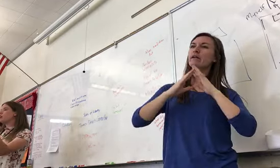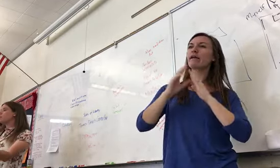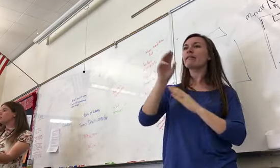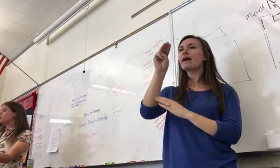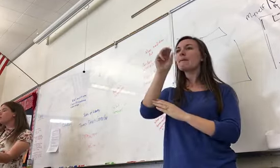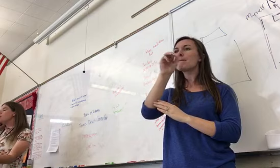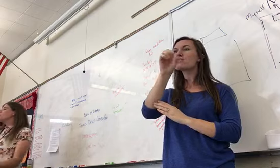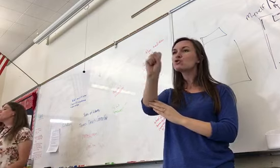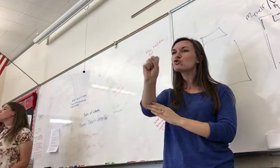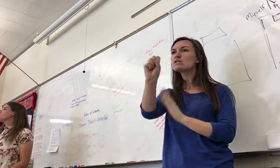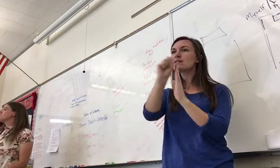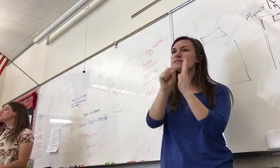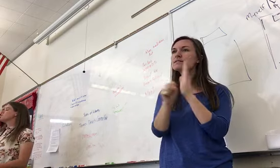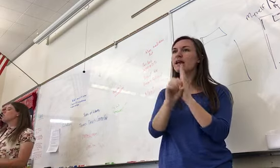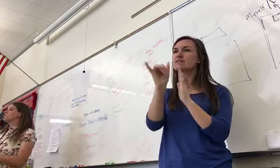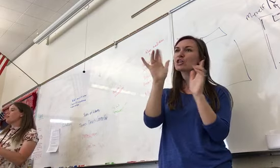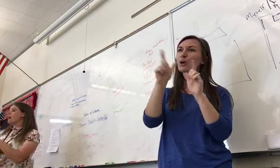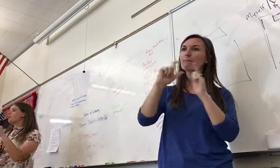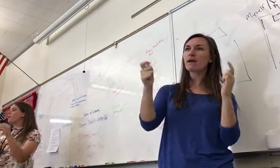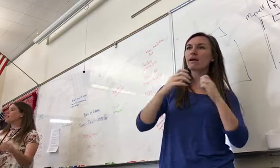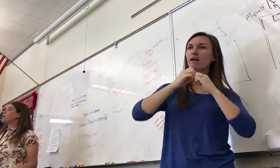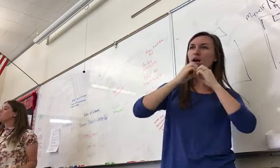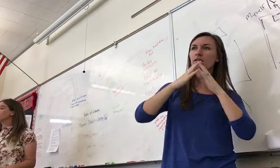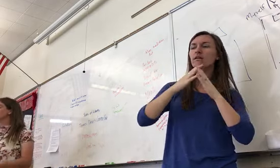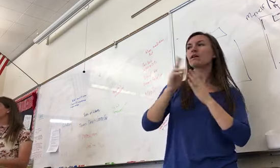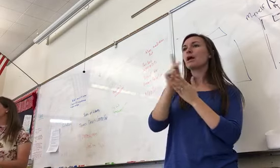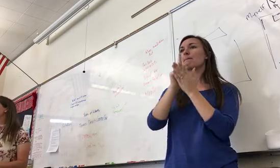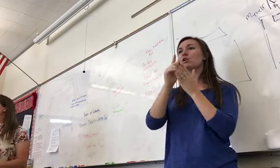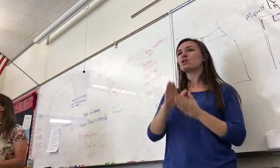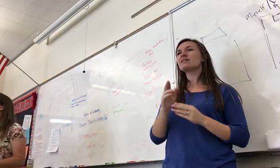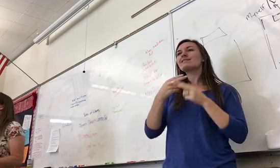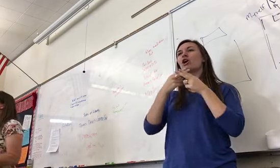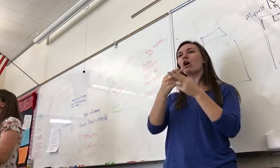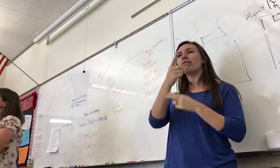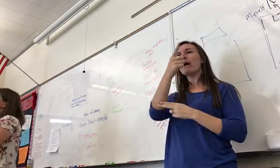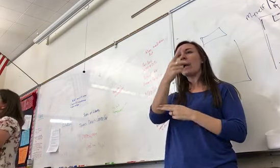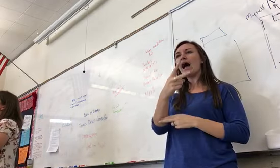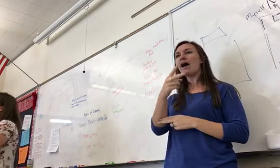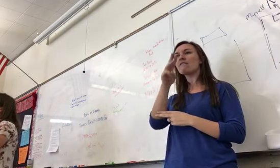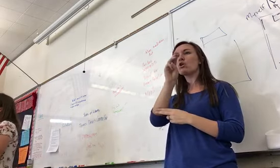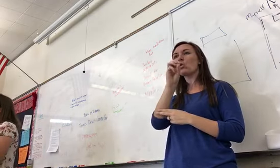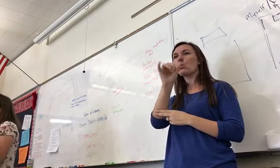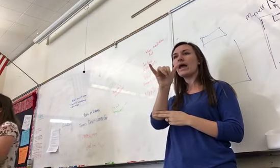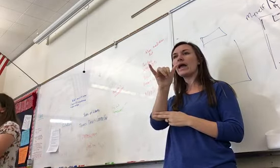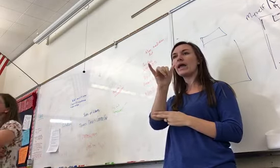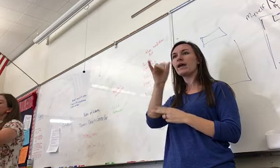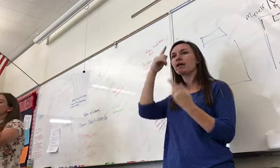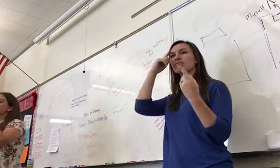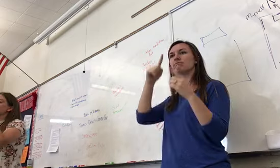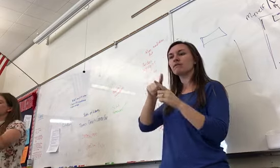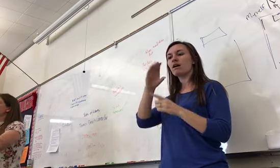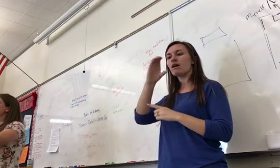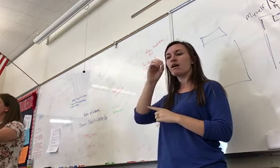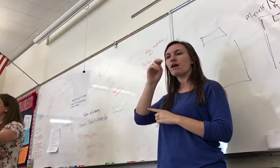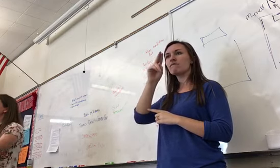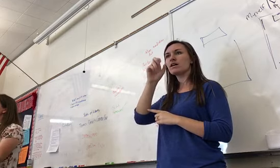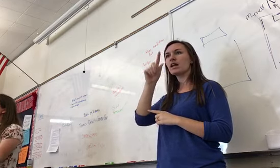Colony. Puritans is also the halfway covenant. So the idea that once people stop coming, if your grandparents